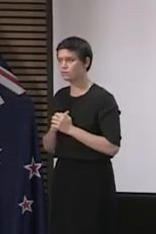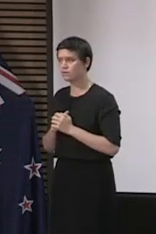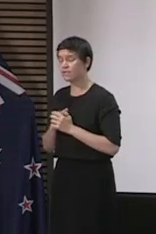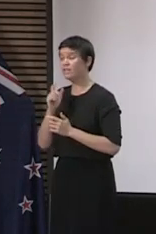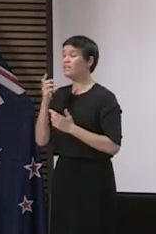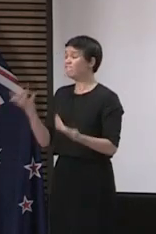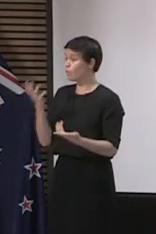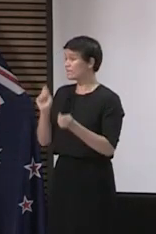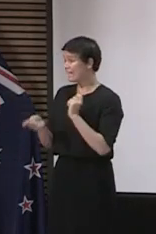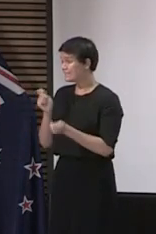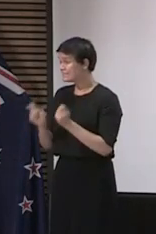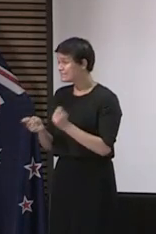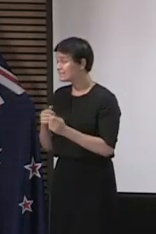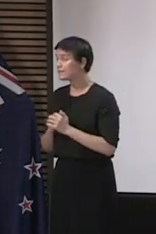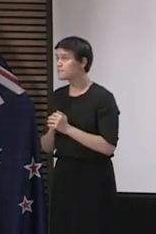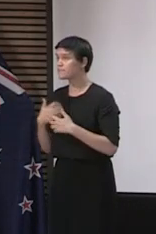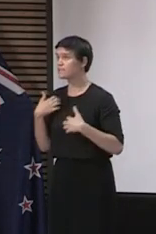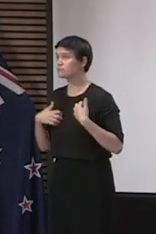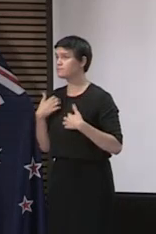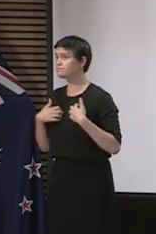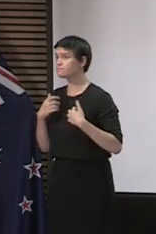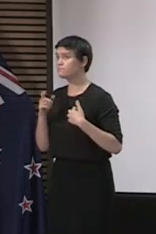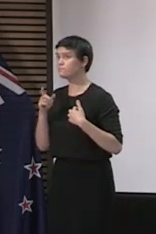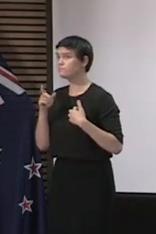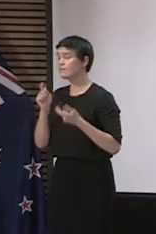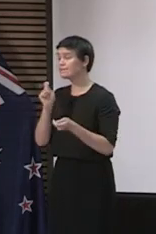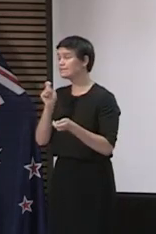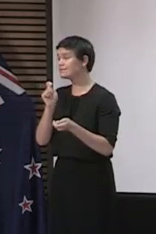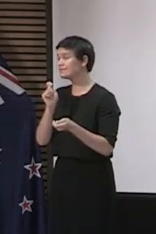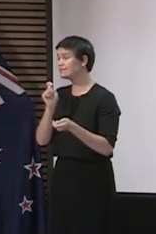interested in too is not just whether or not testing,